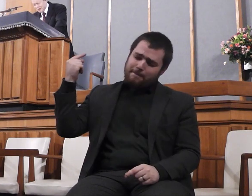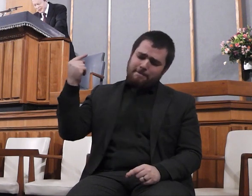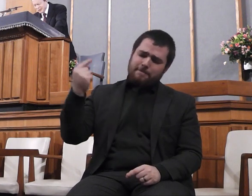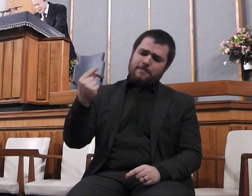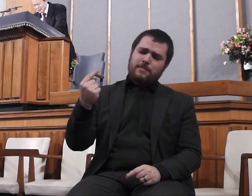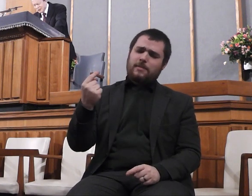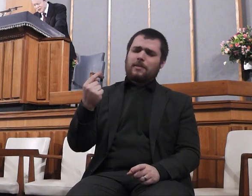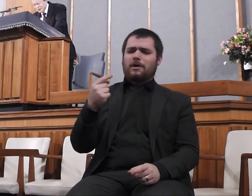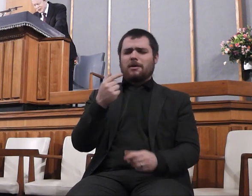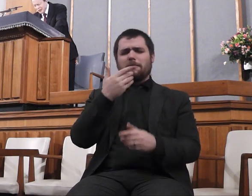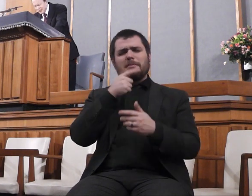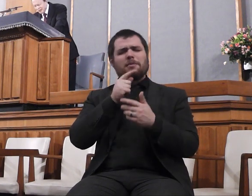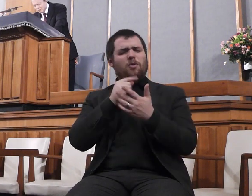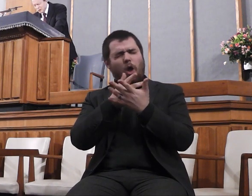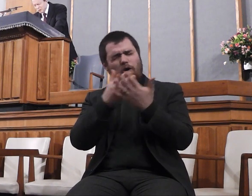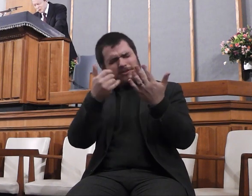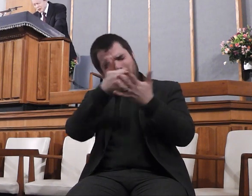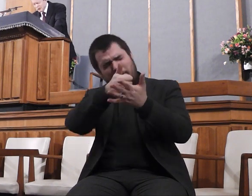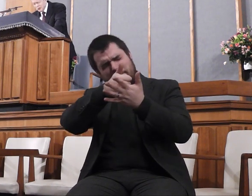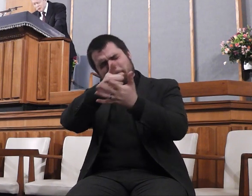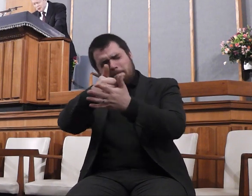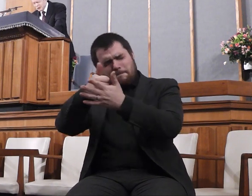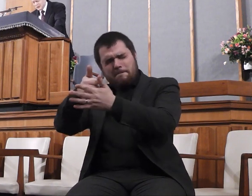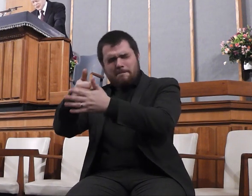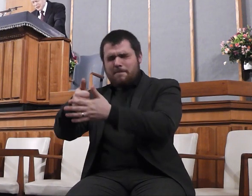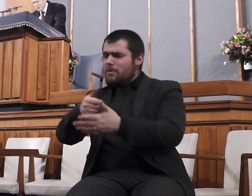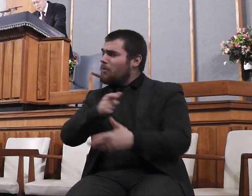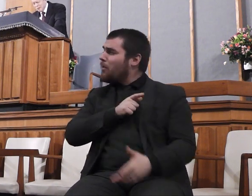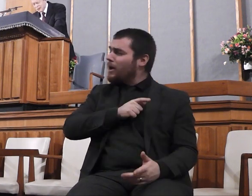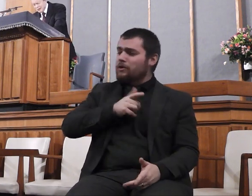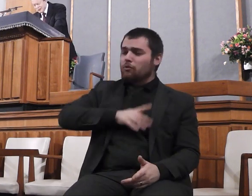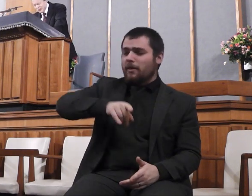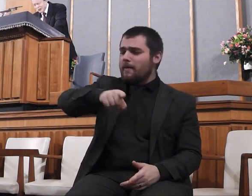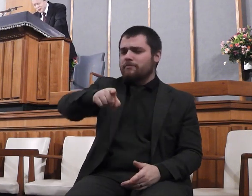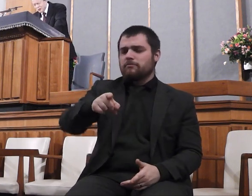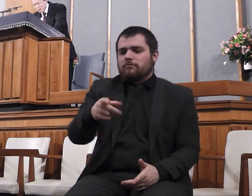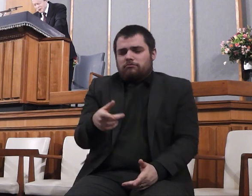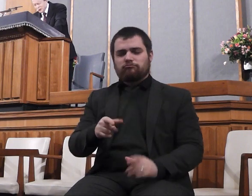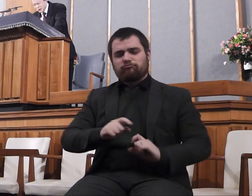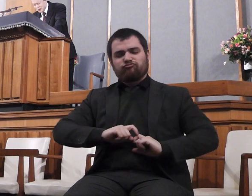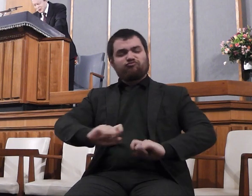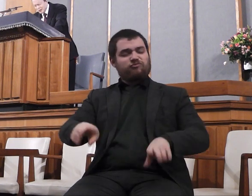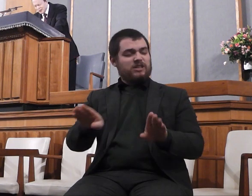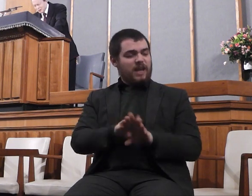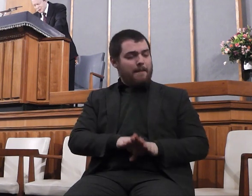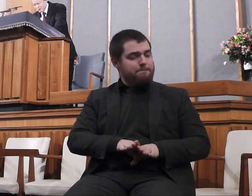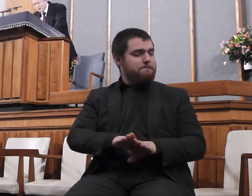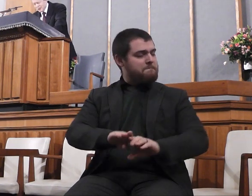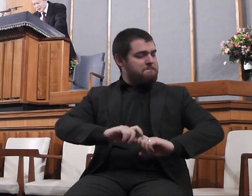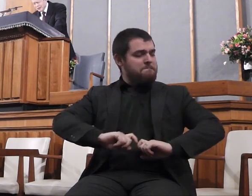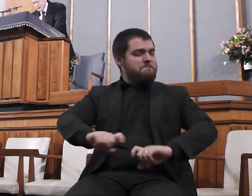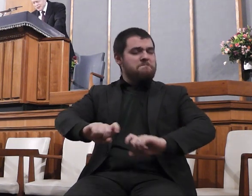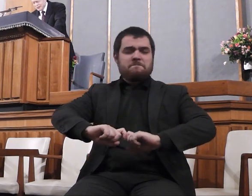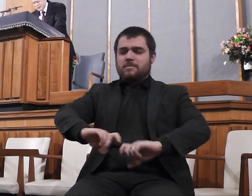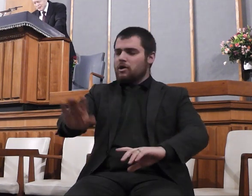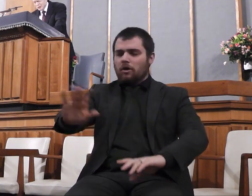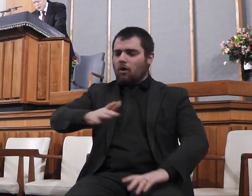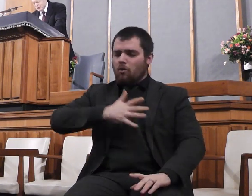many lives. The people may not be the same as they were before, but find thee and know